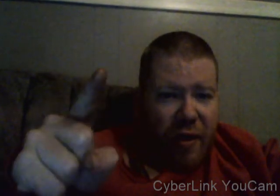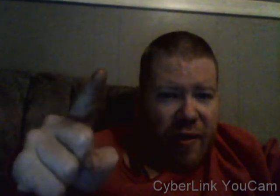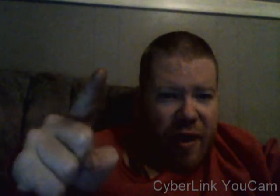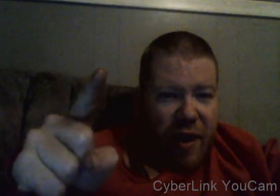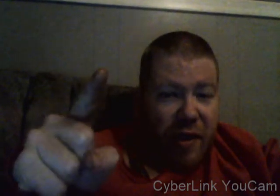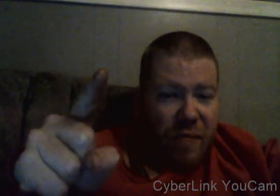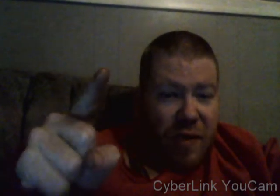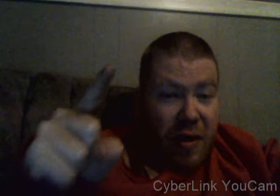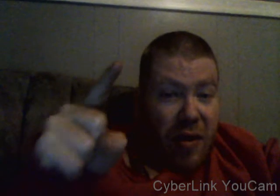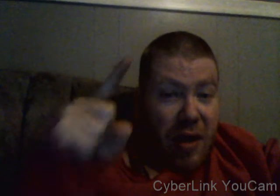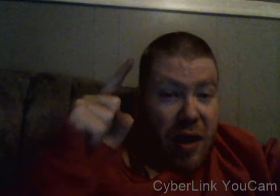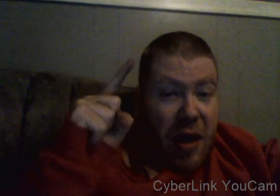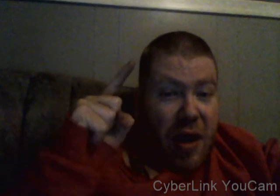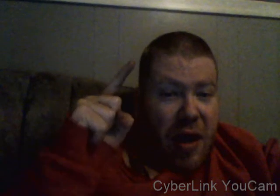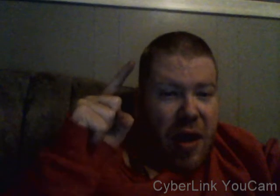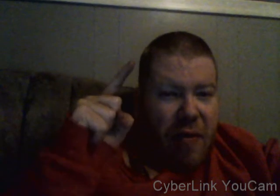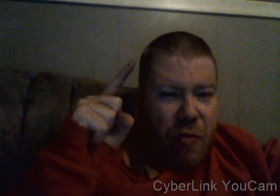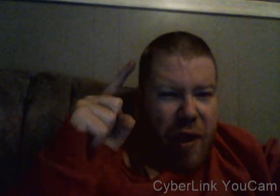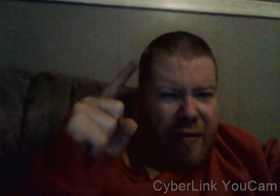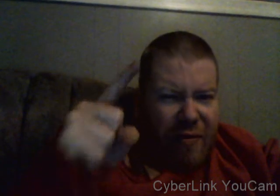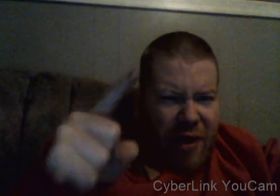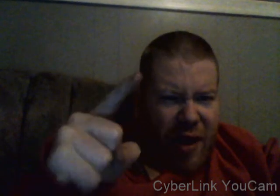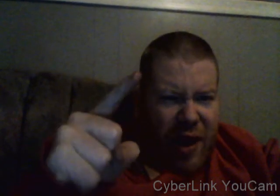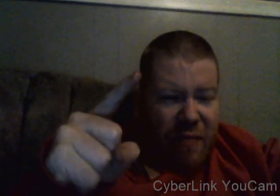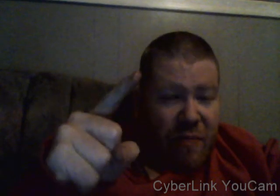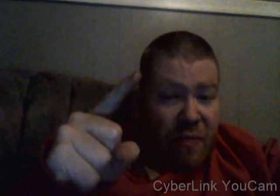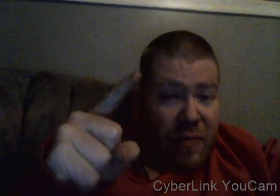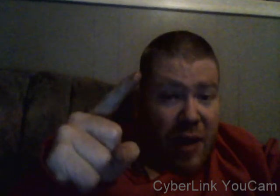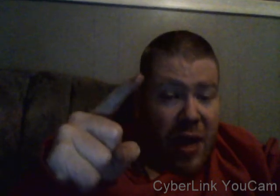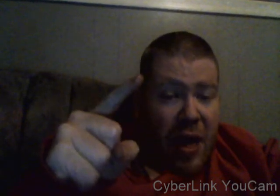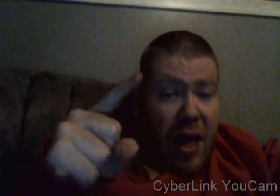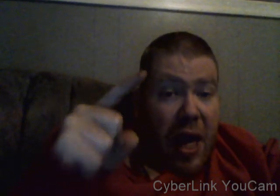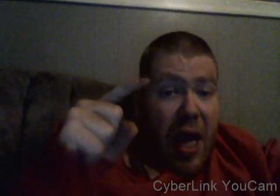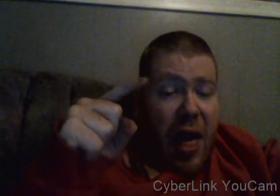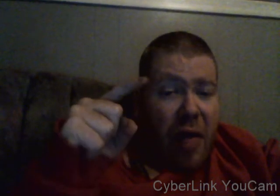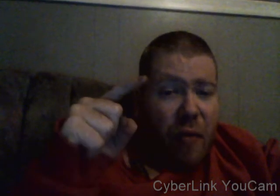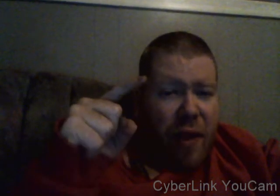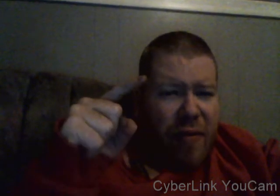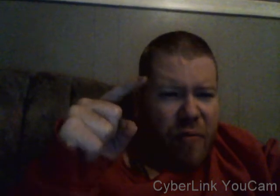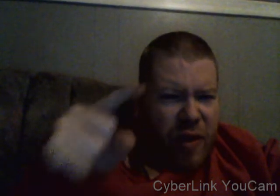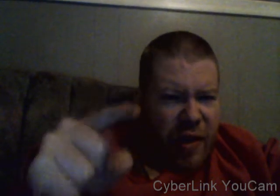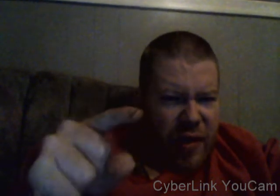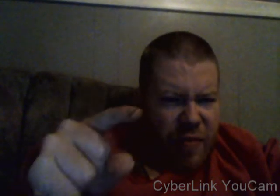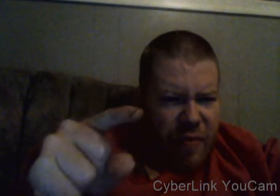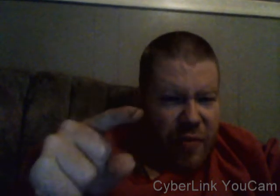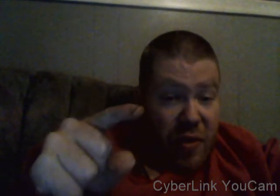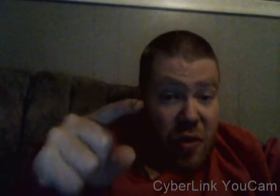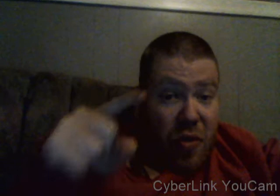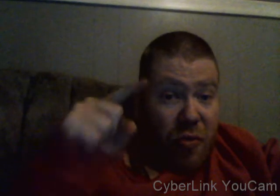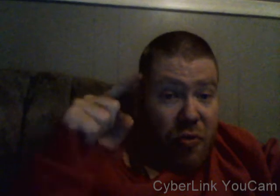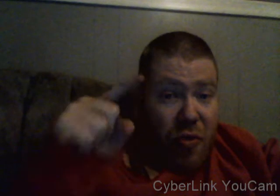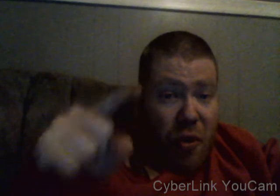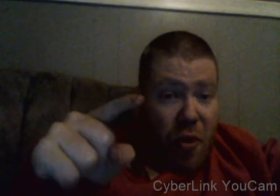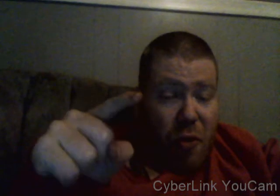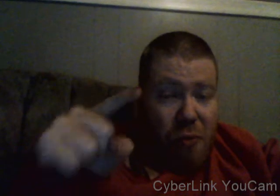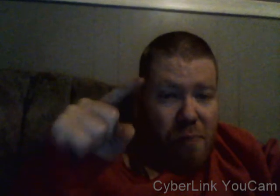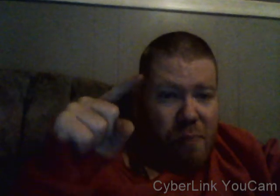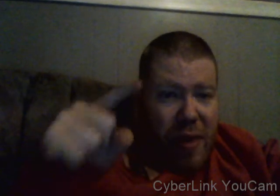to die it's a waste of time and a waste of money don't pick